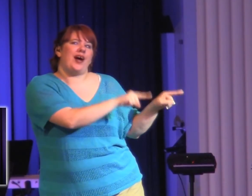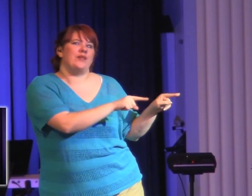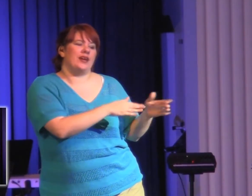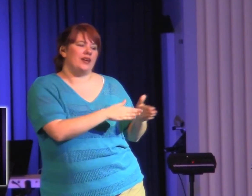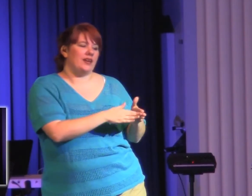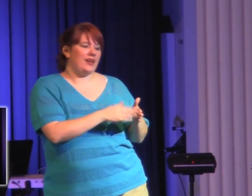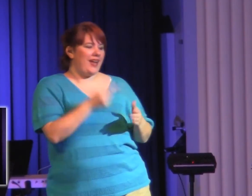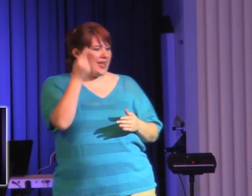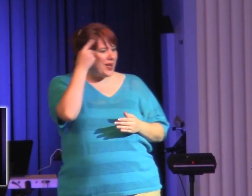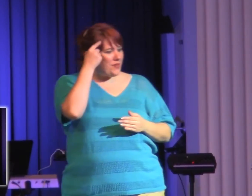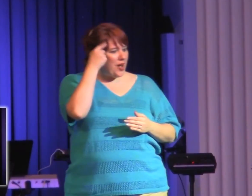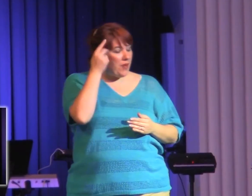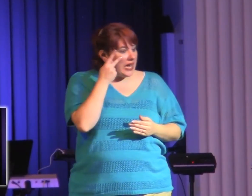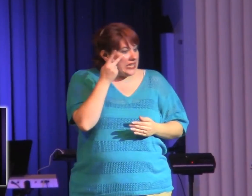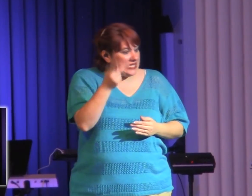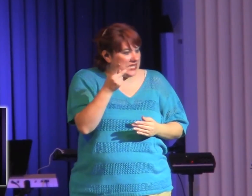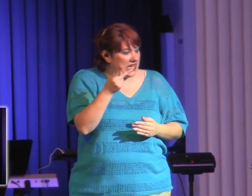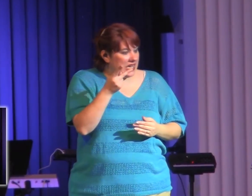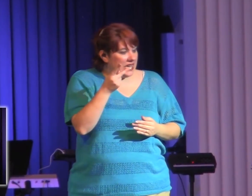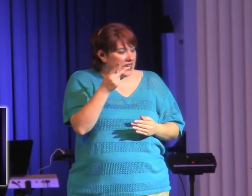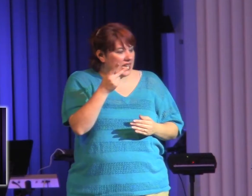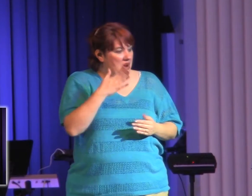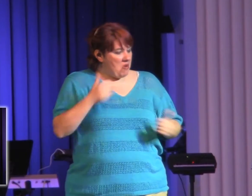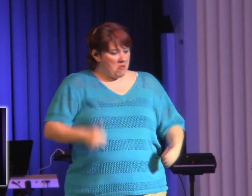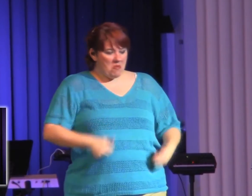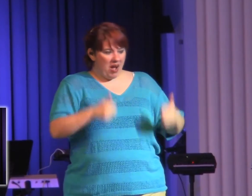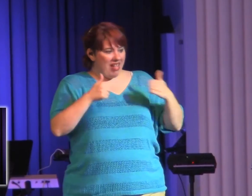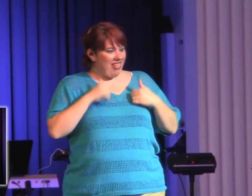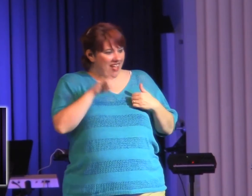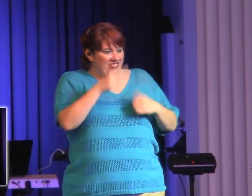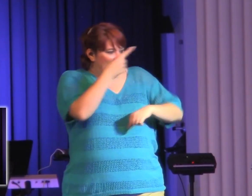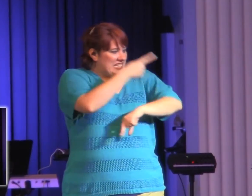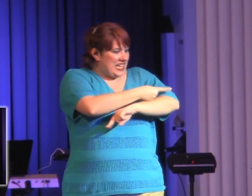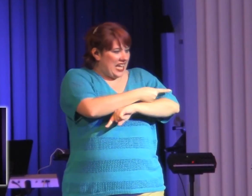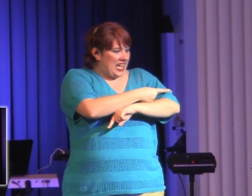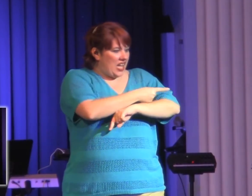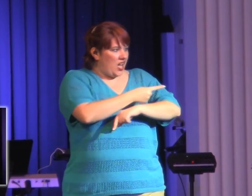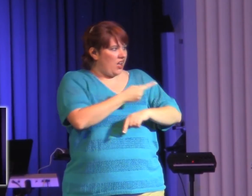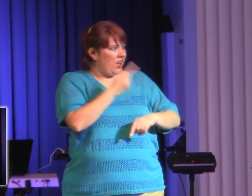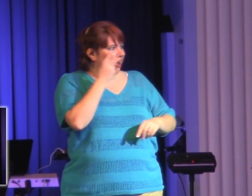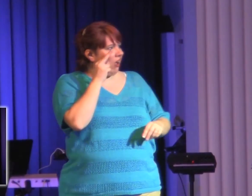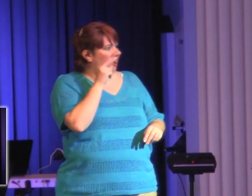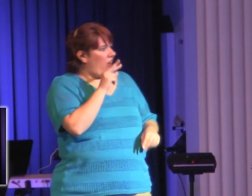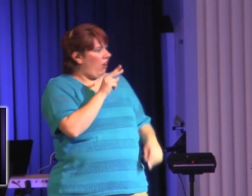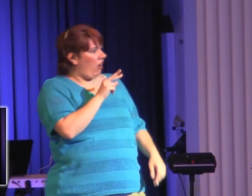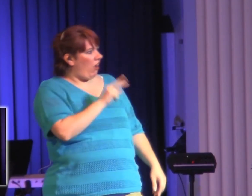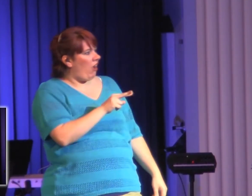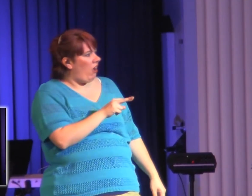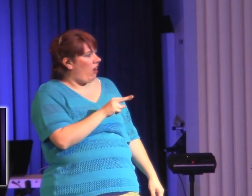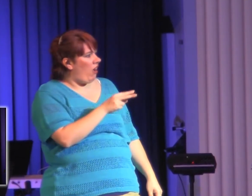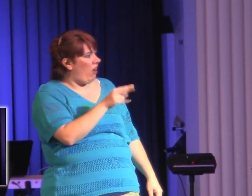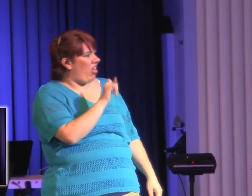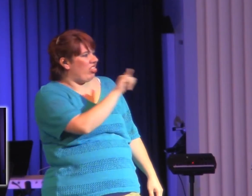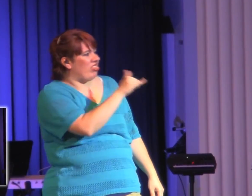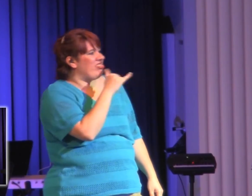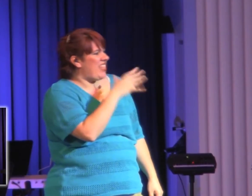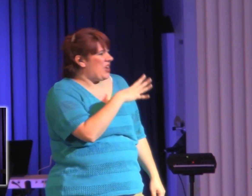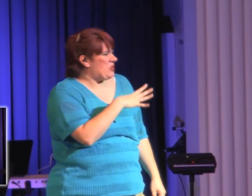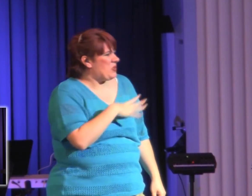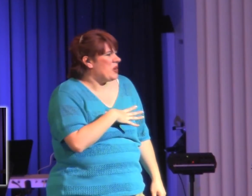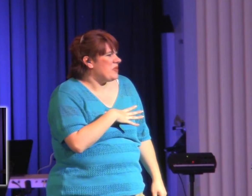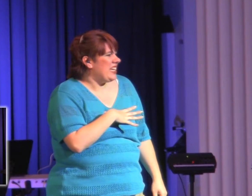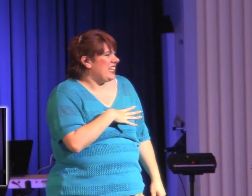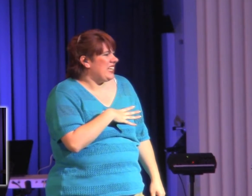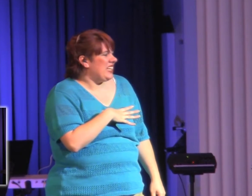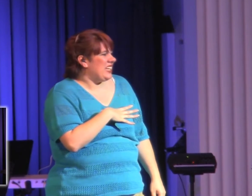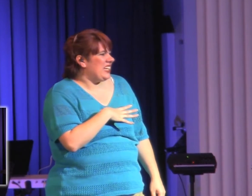Oh, wow. I was rude to that lady. Oh, man. Oh, look at that. I said the right thing, but I said it the wrong way to my